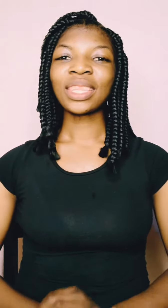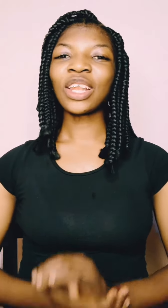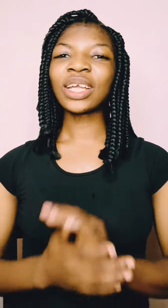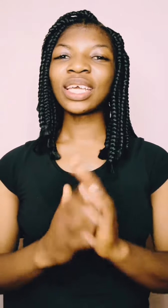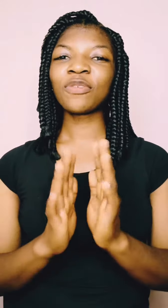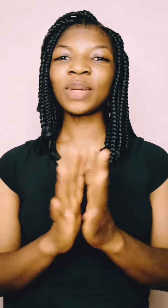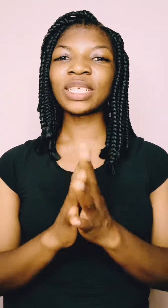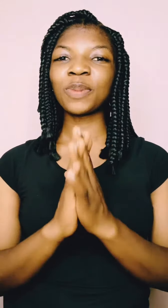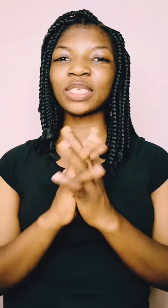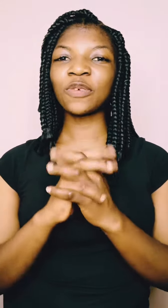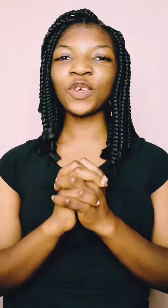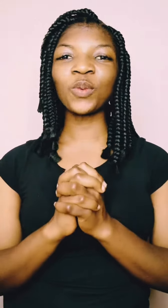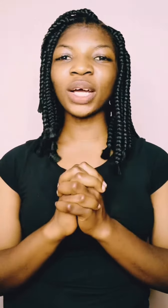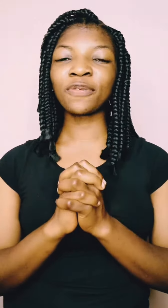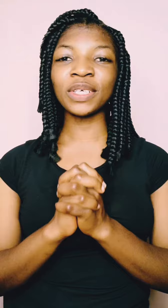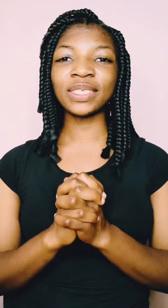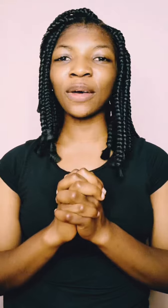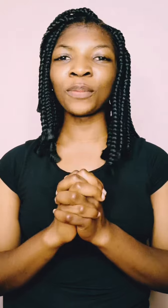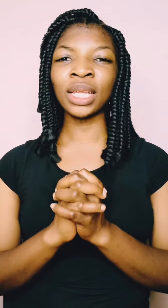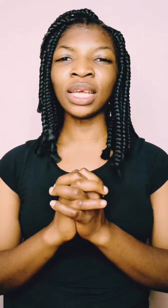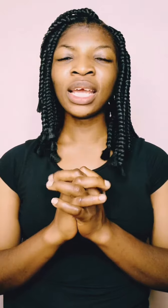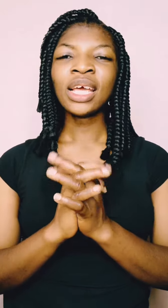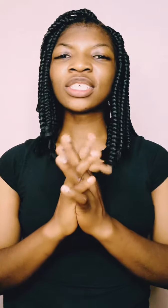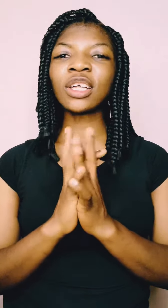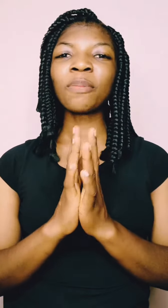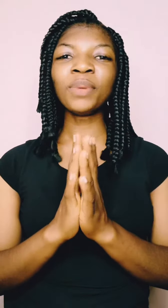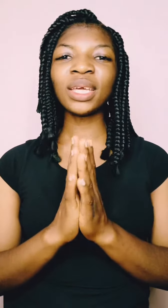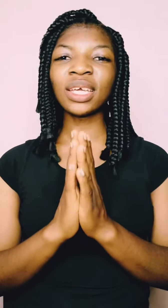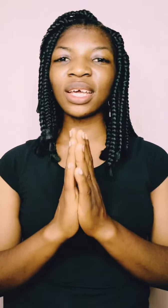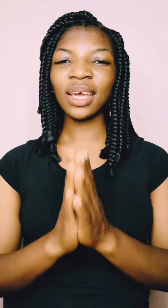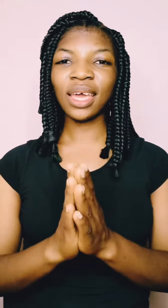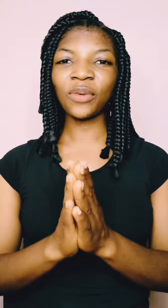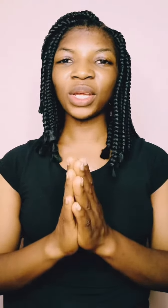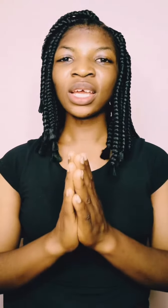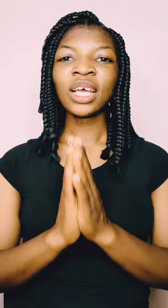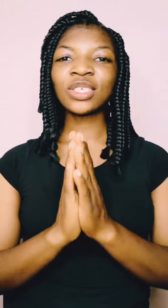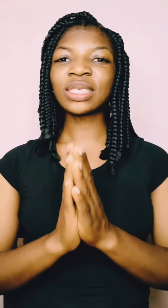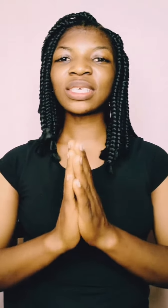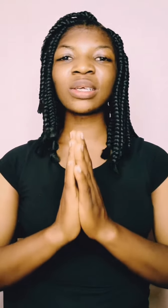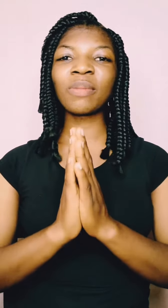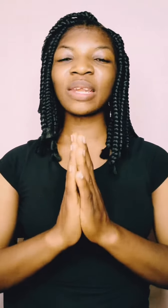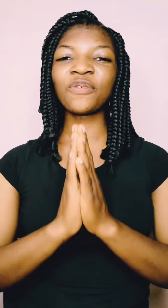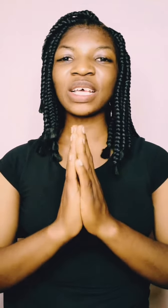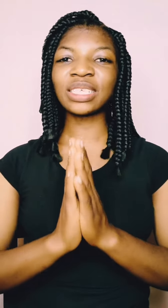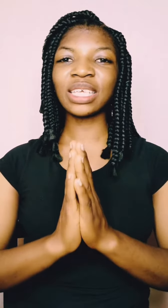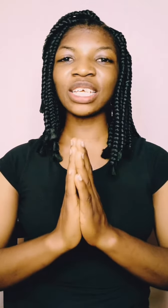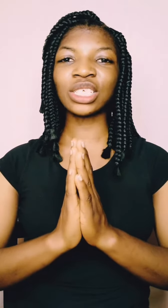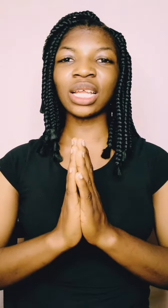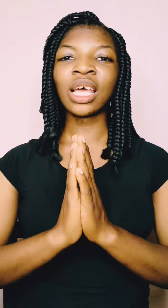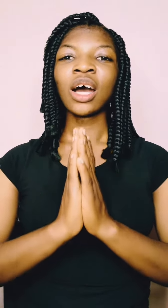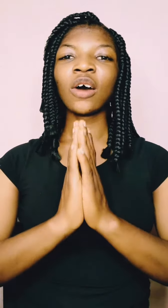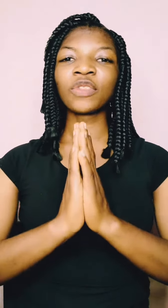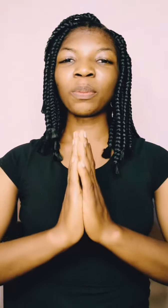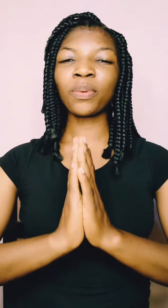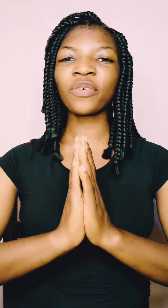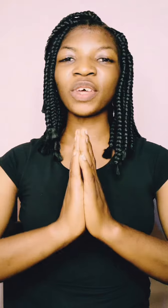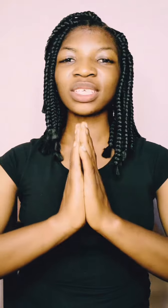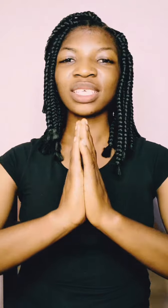The Lord gave me this specific word for somebody. Stop being in a hurry to see the manifestation of the prophecy